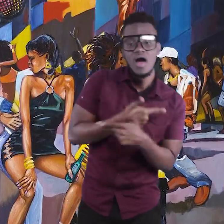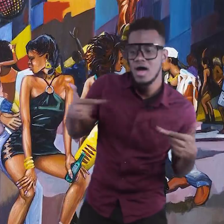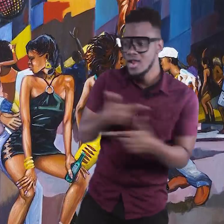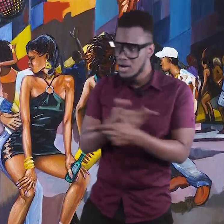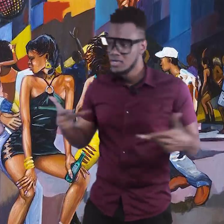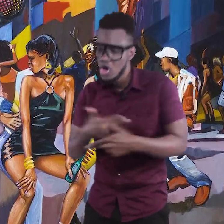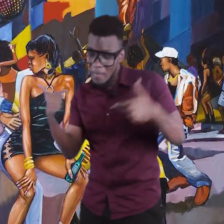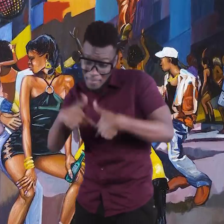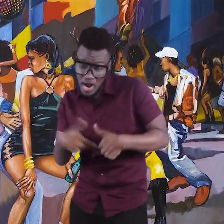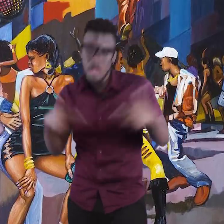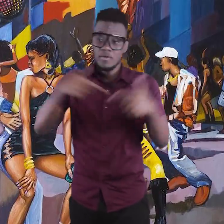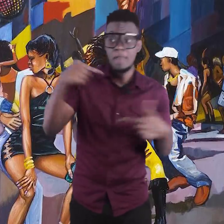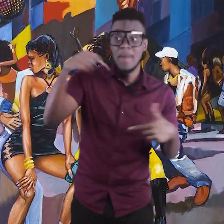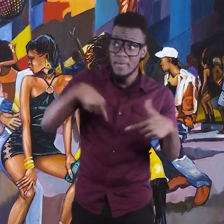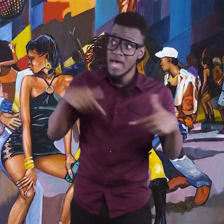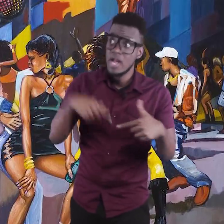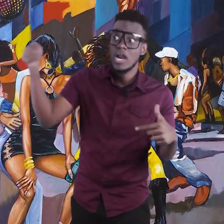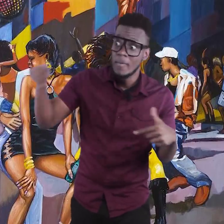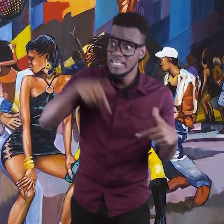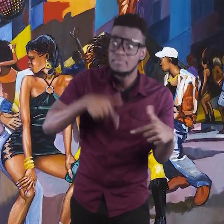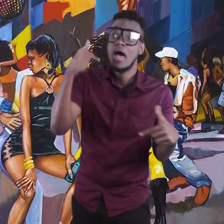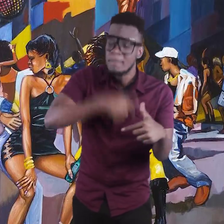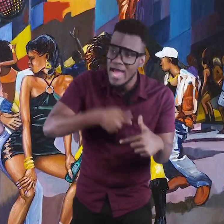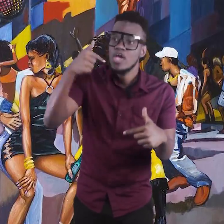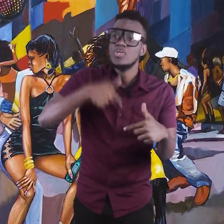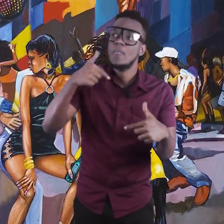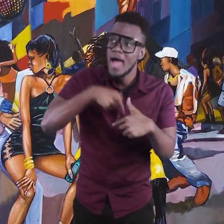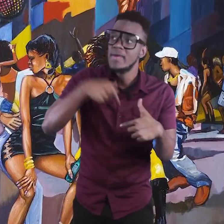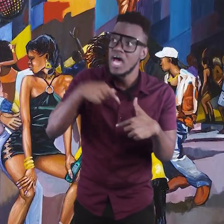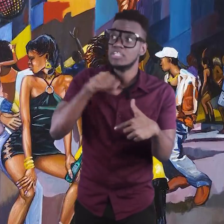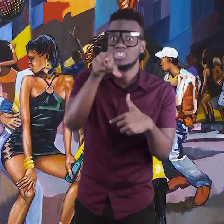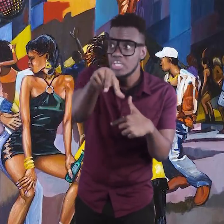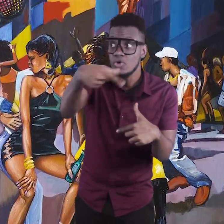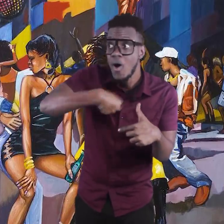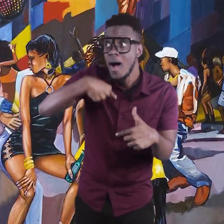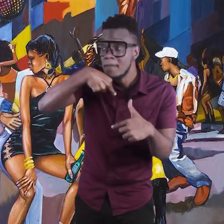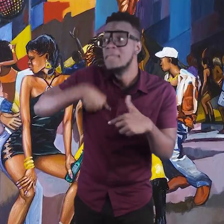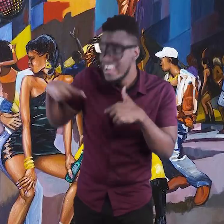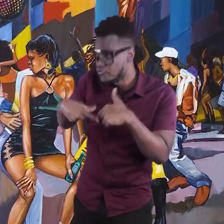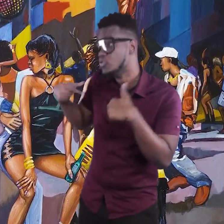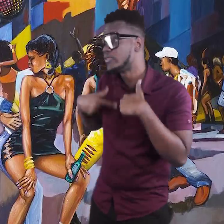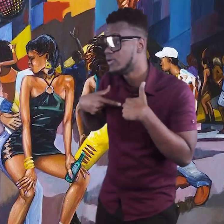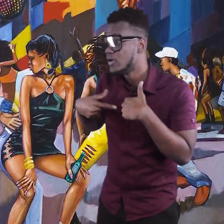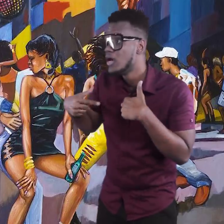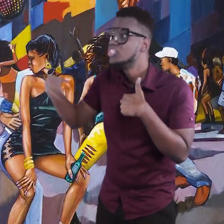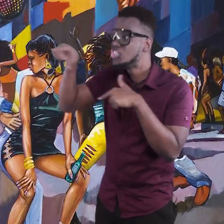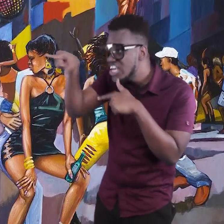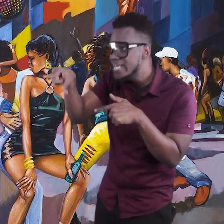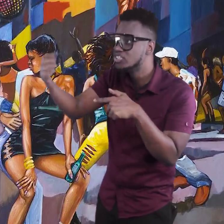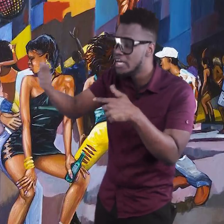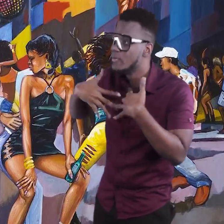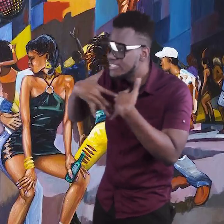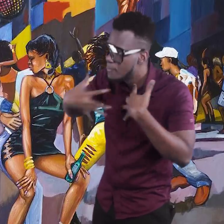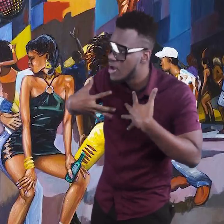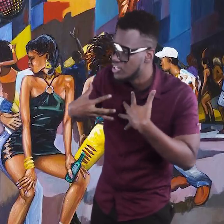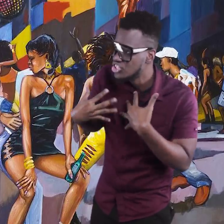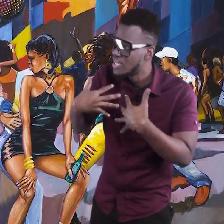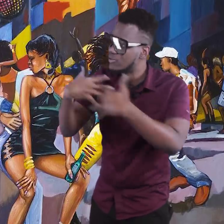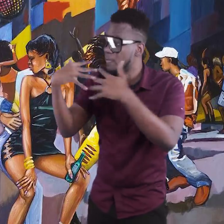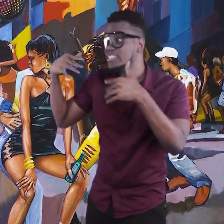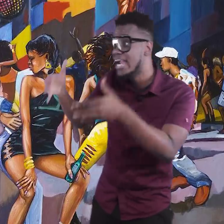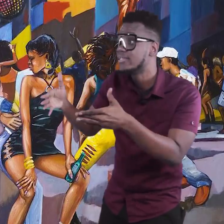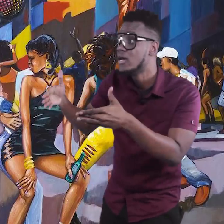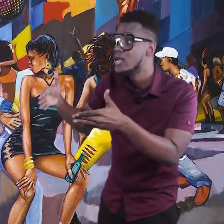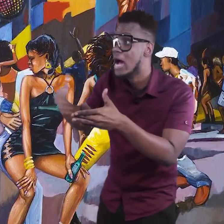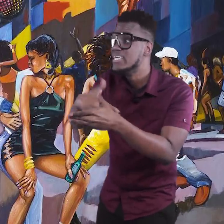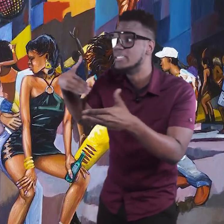yo, banana, yo, my banana, no, my banana, not nobody else's banana, my, no, my banana, so she want my fruit. She's, you hear me say the part, she